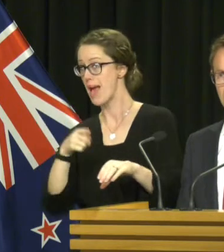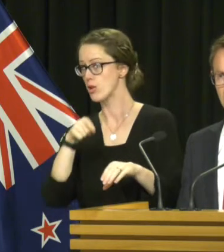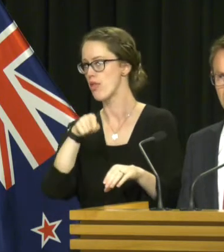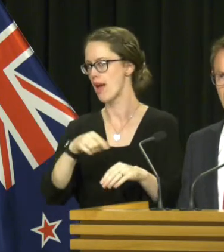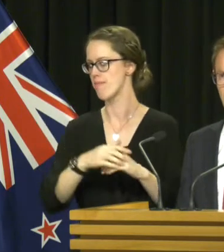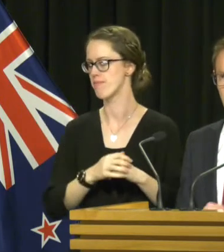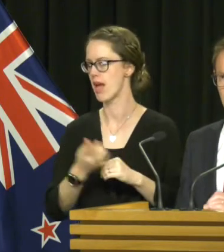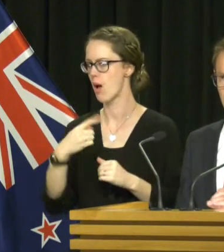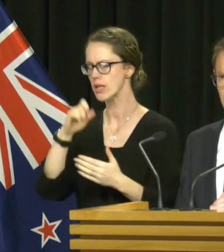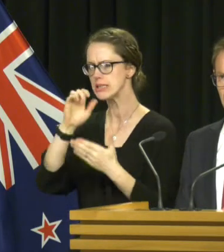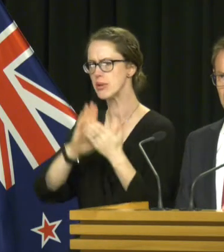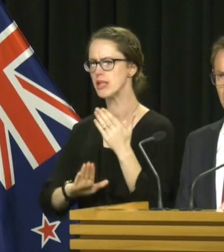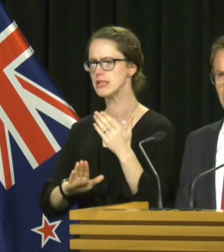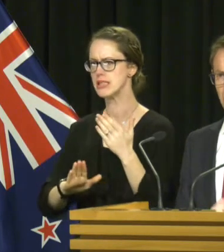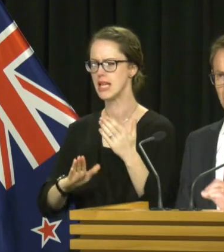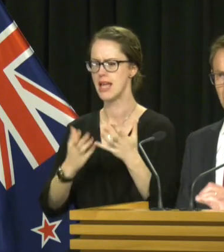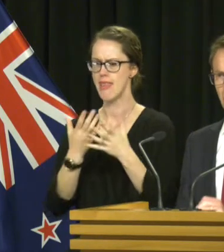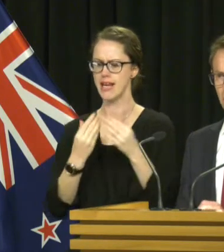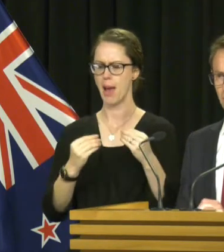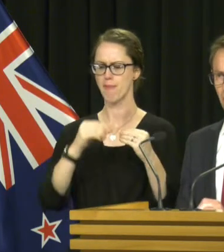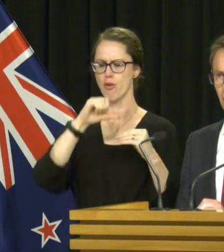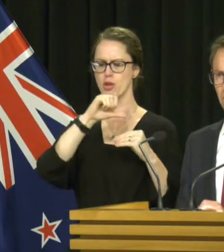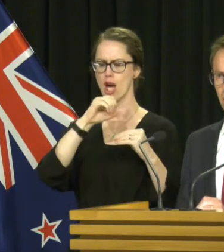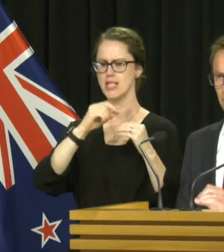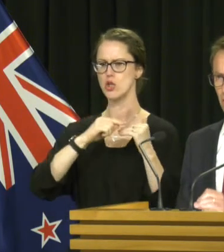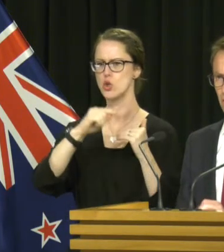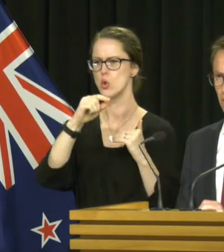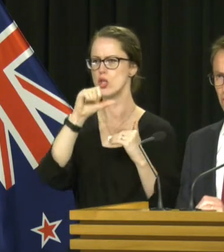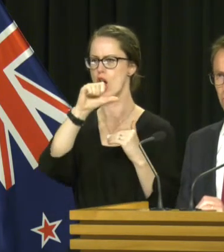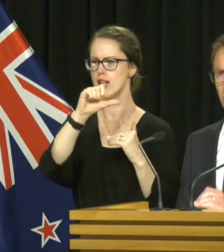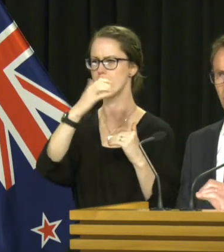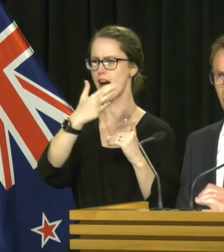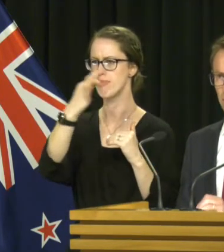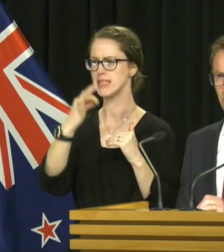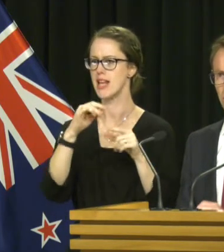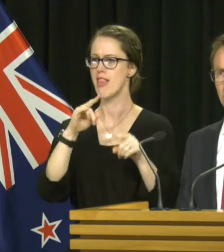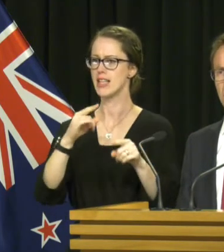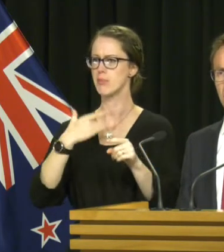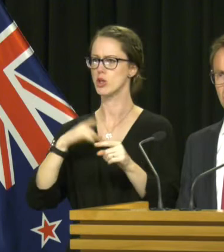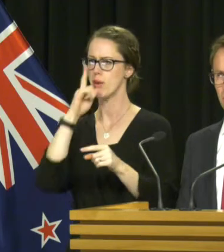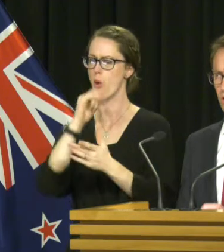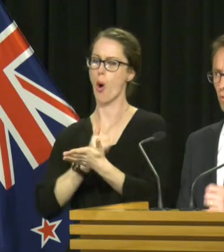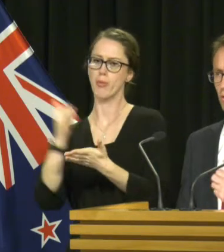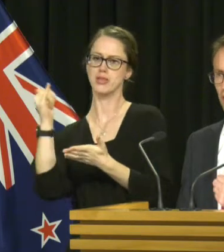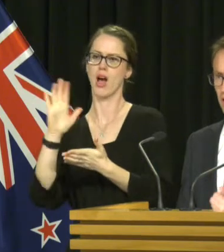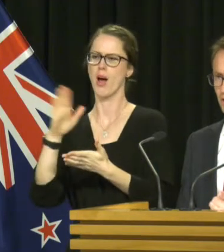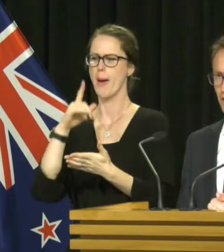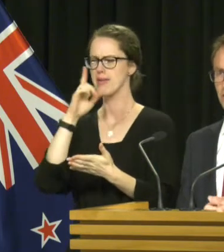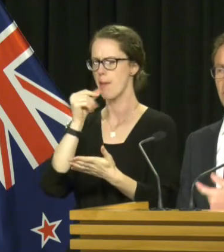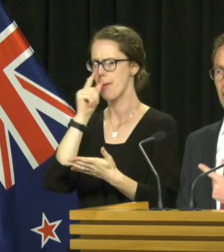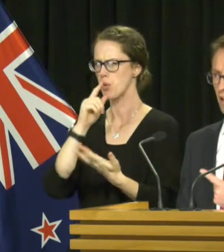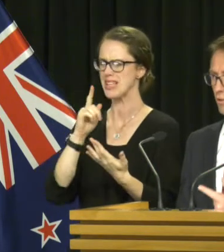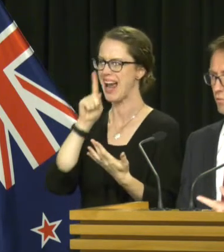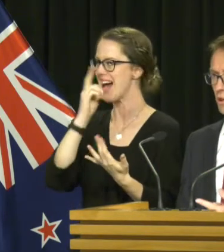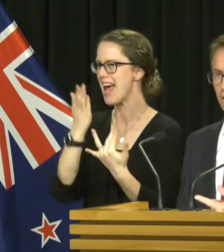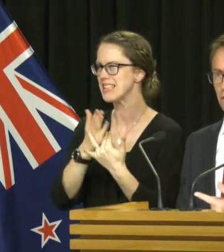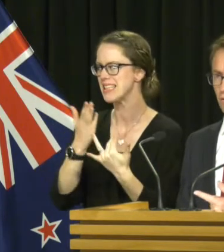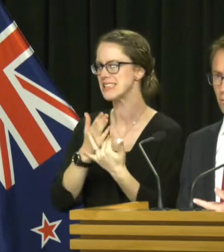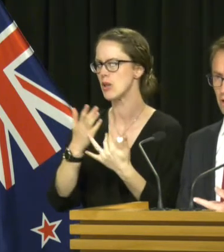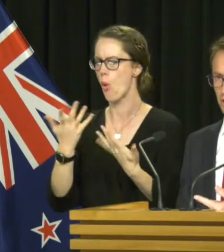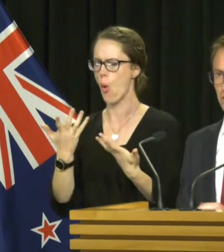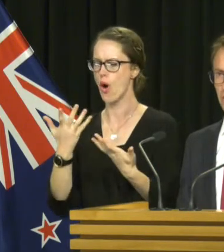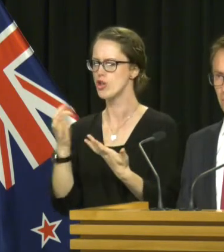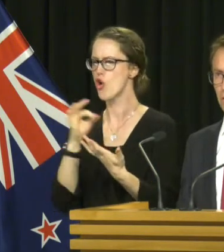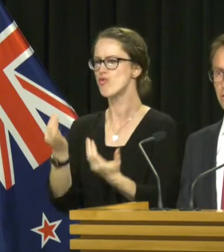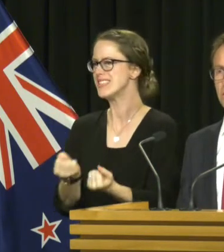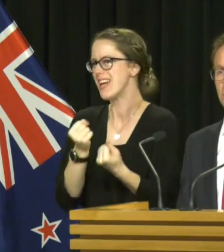experience is that the gap between 90 and 95 is not an issue of opposition, it's an issue of access and of really good